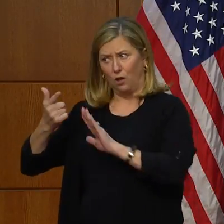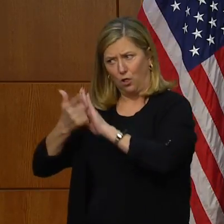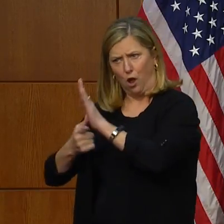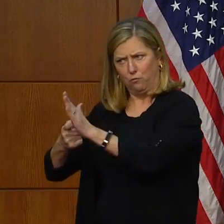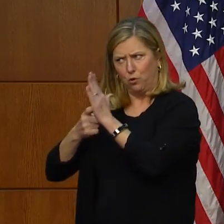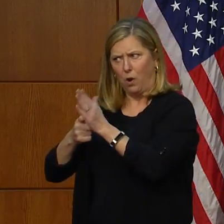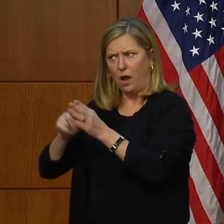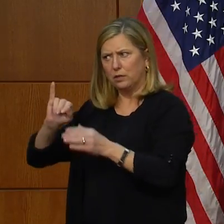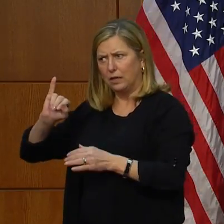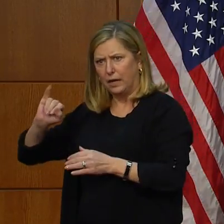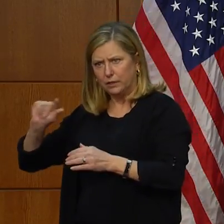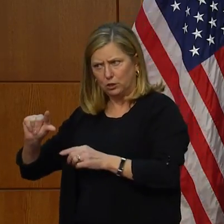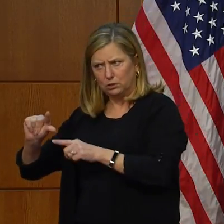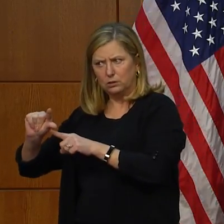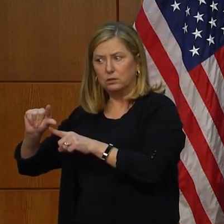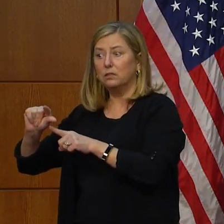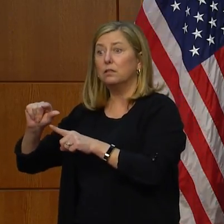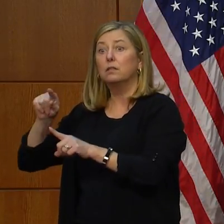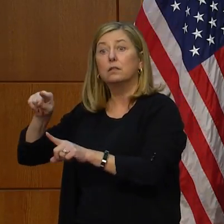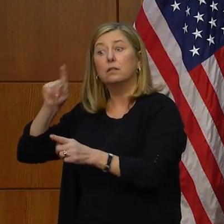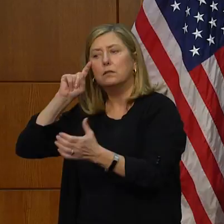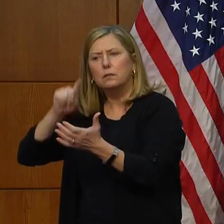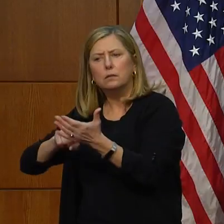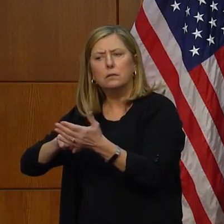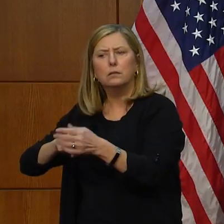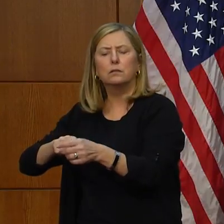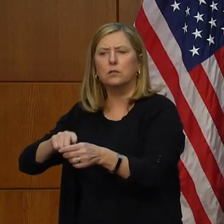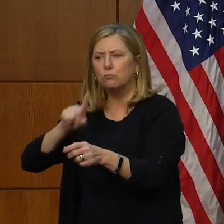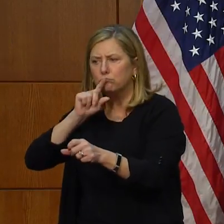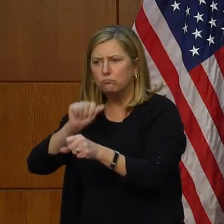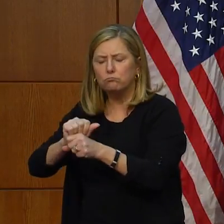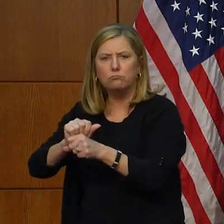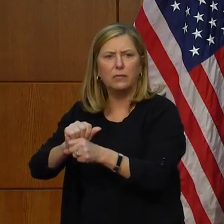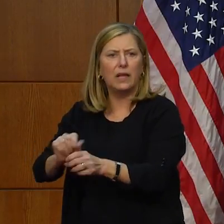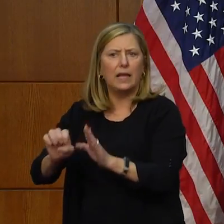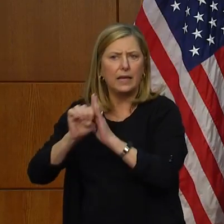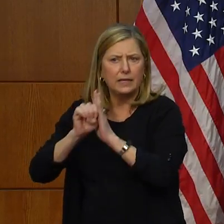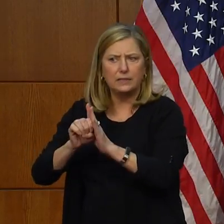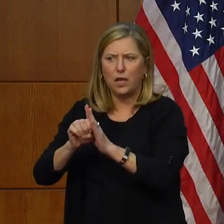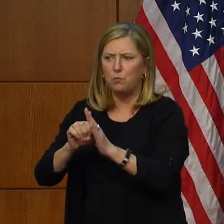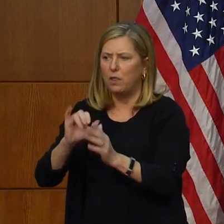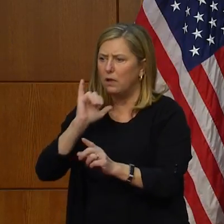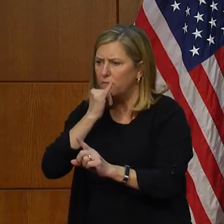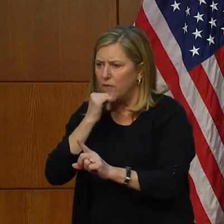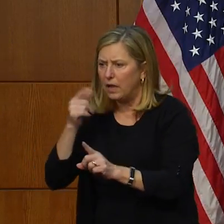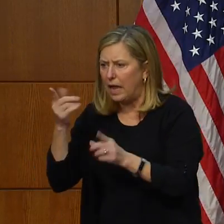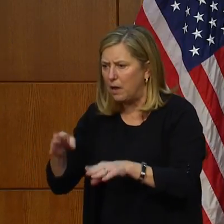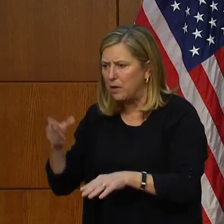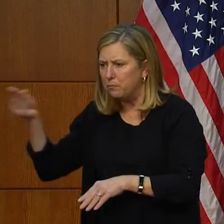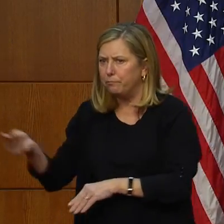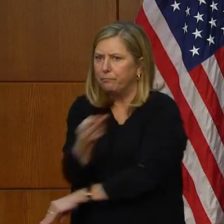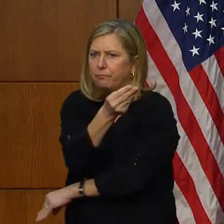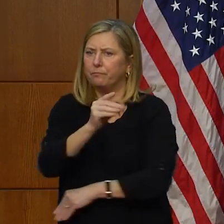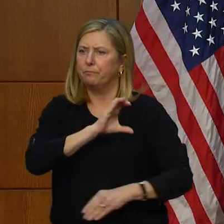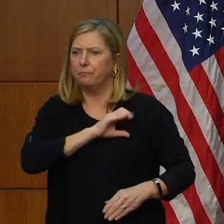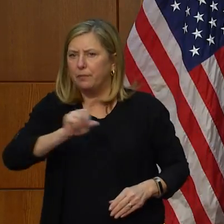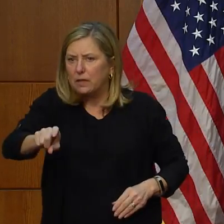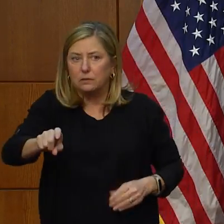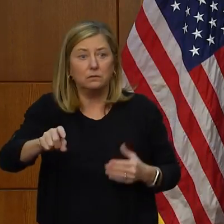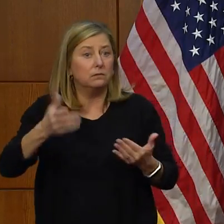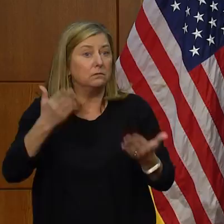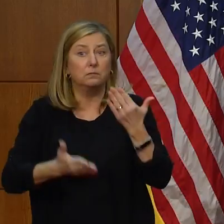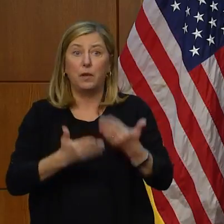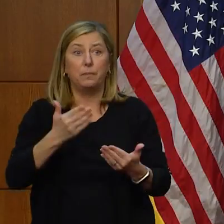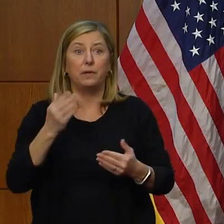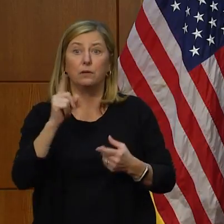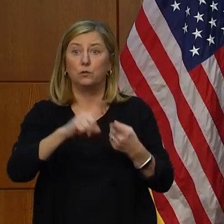if he comes across any credible example of criminal activity, to pass that on to law enforcement, be that a commonwealth attorney, be